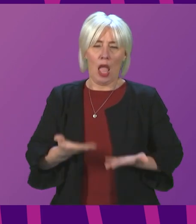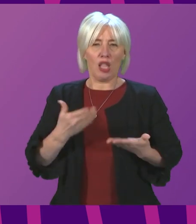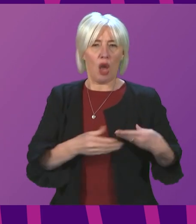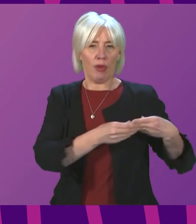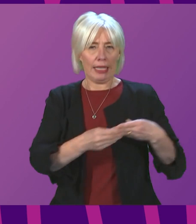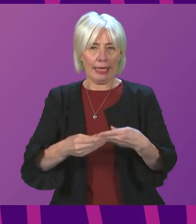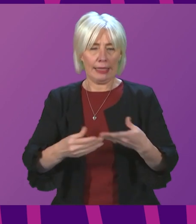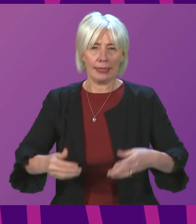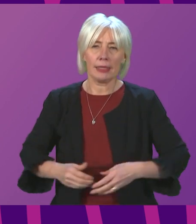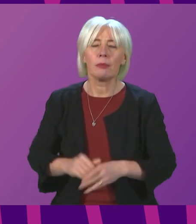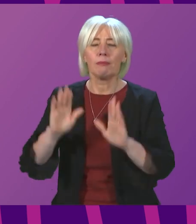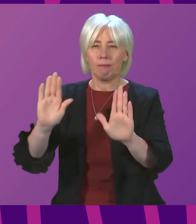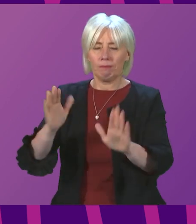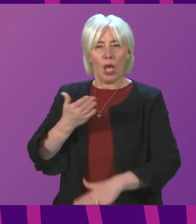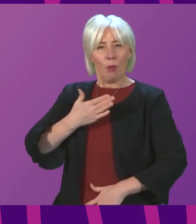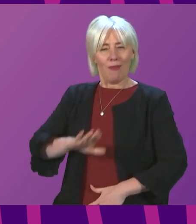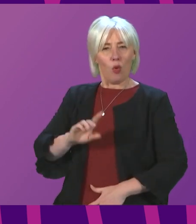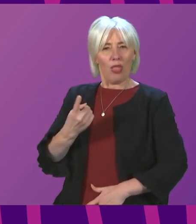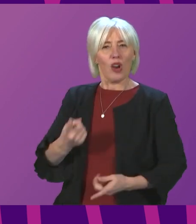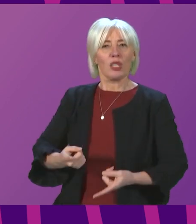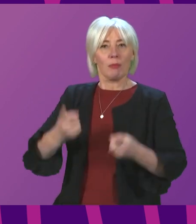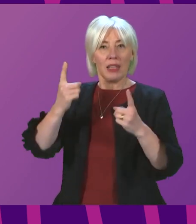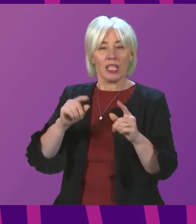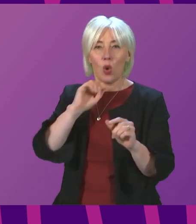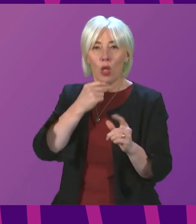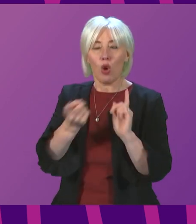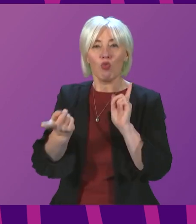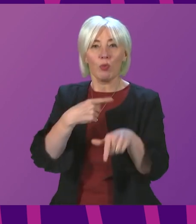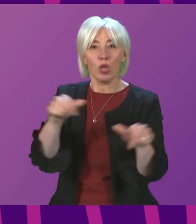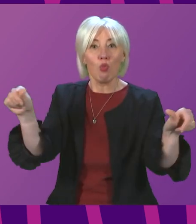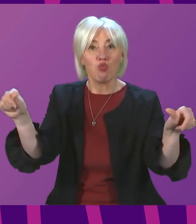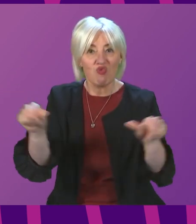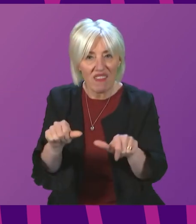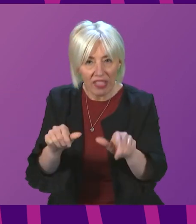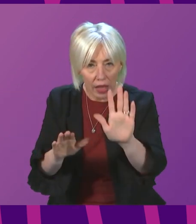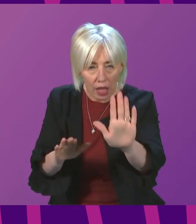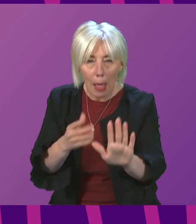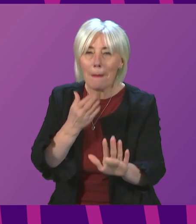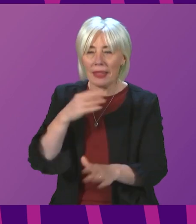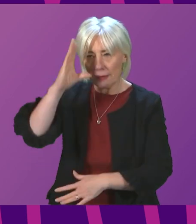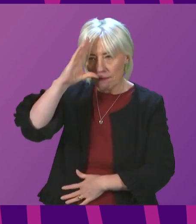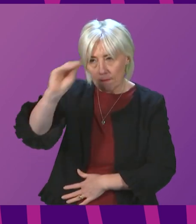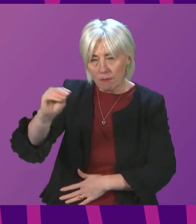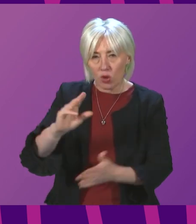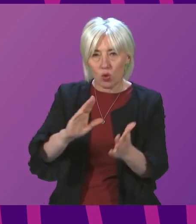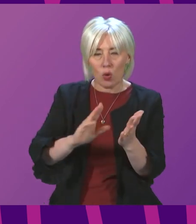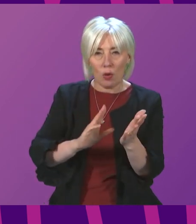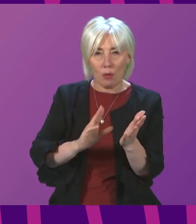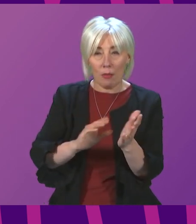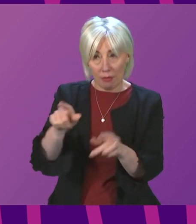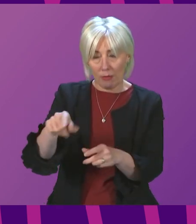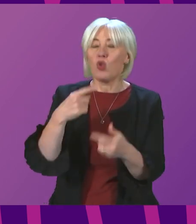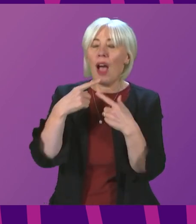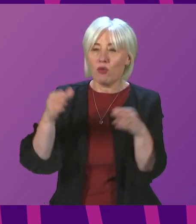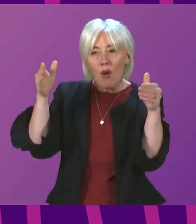Before the First Minister responds very briefly to Ms Mackay's question, can I just emphasise to Ms Mackay that questions